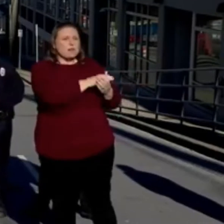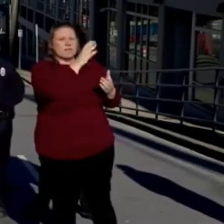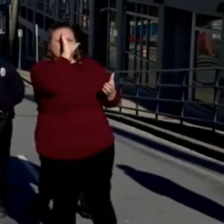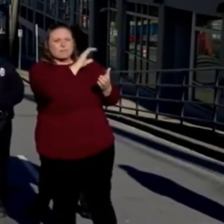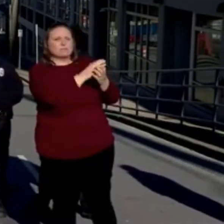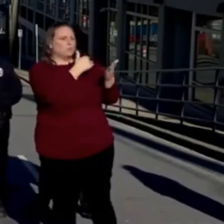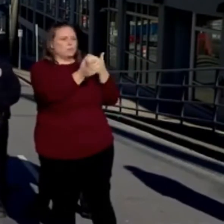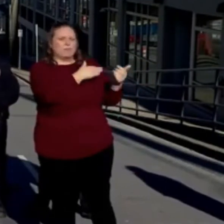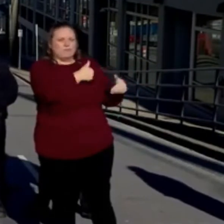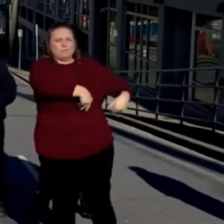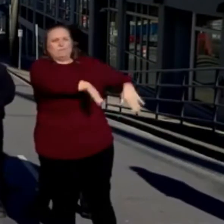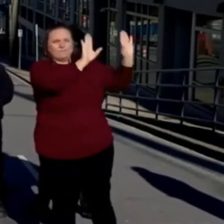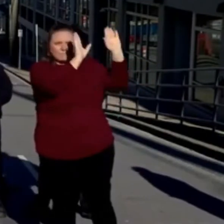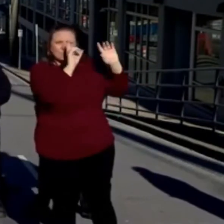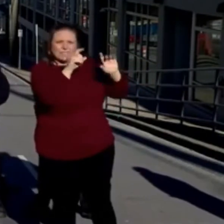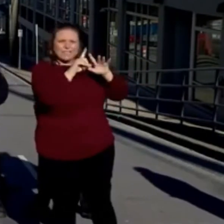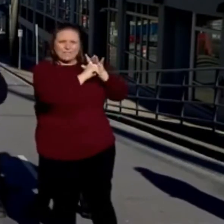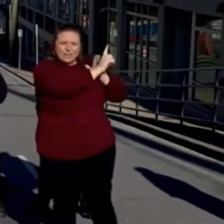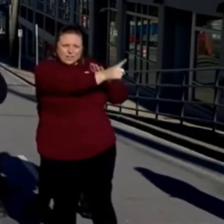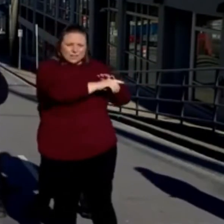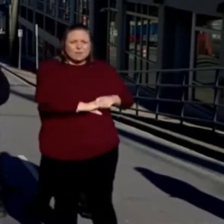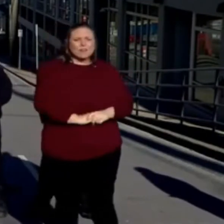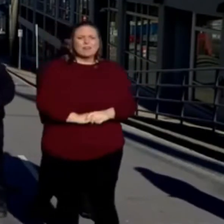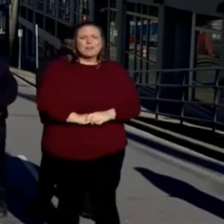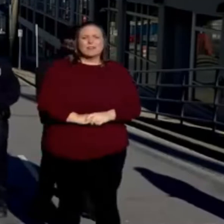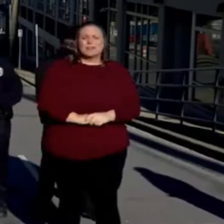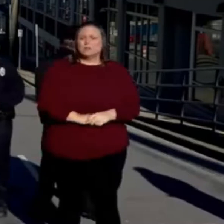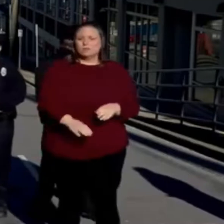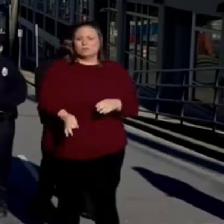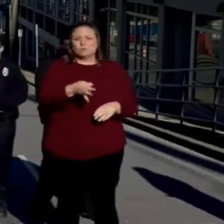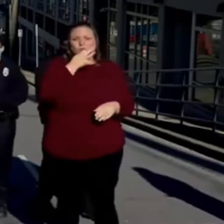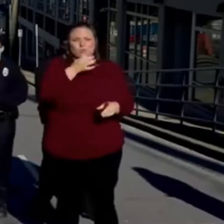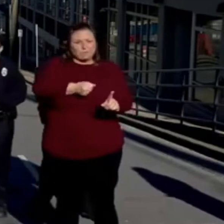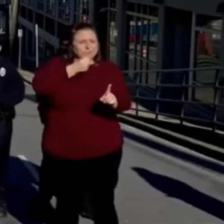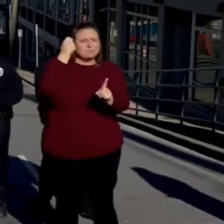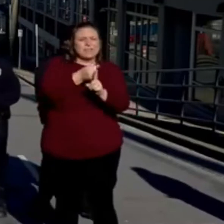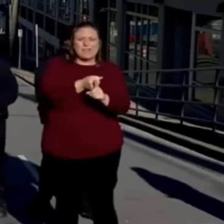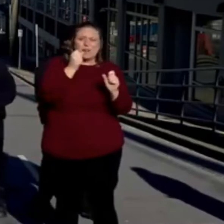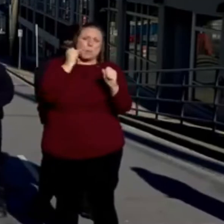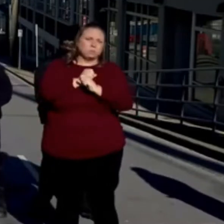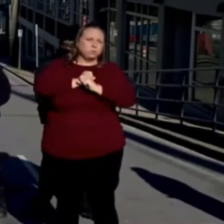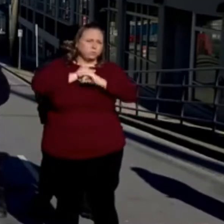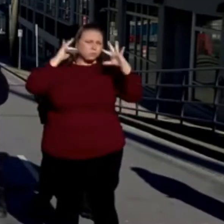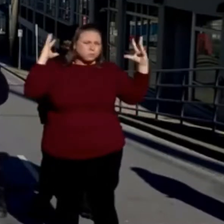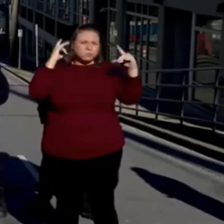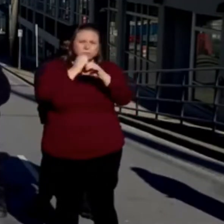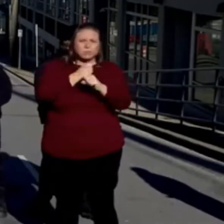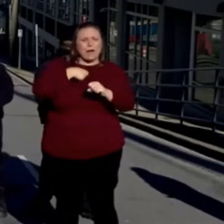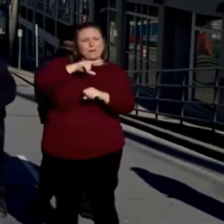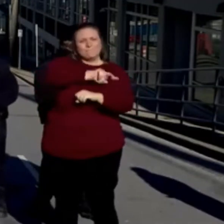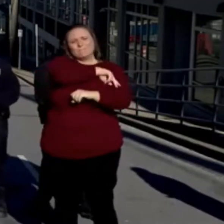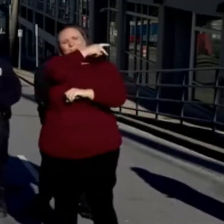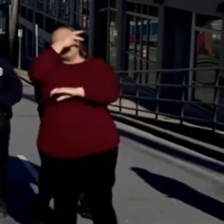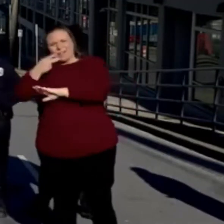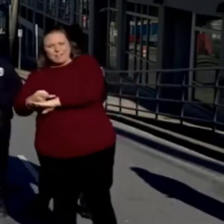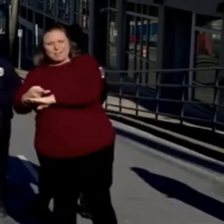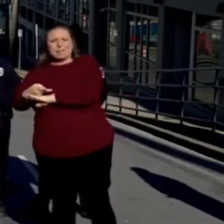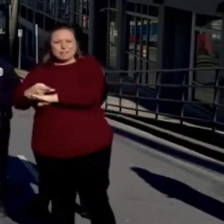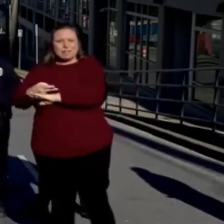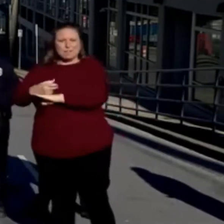evacuate. Shortly after that, the explosion went off. I got knocked to the ground.